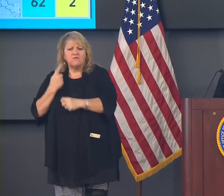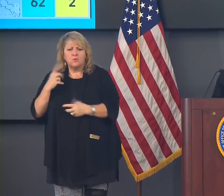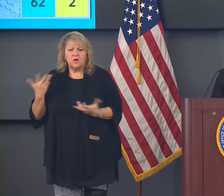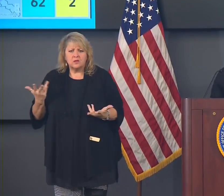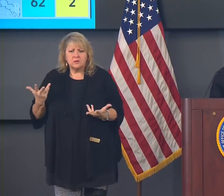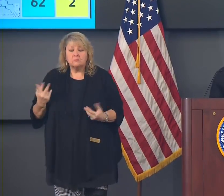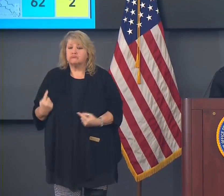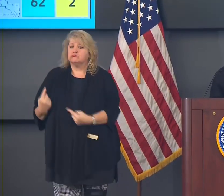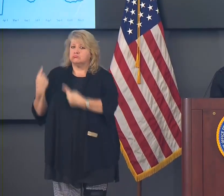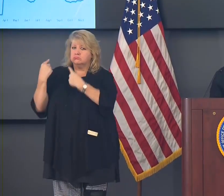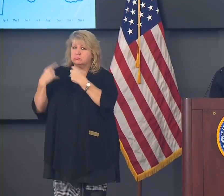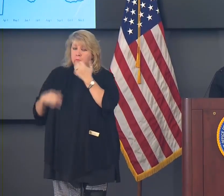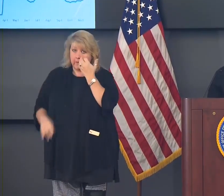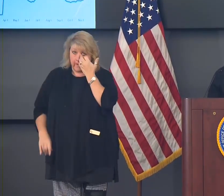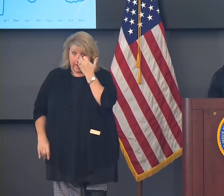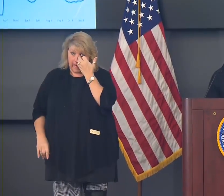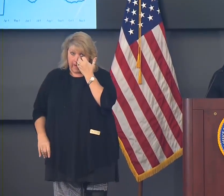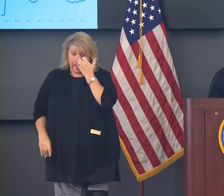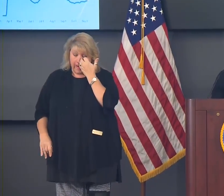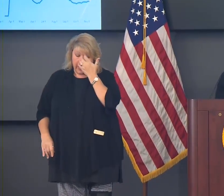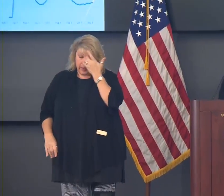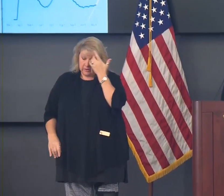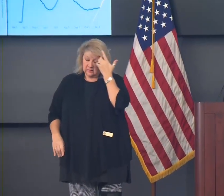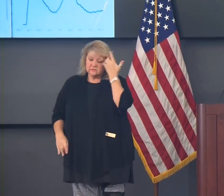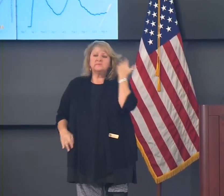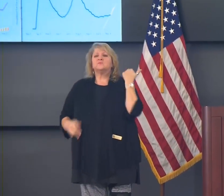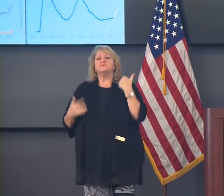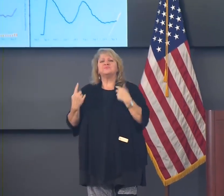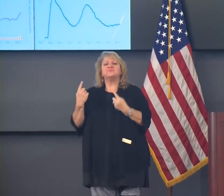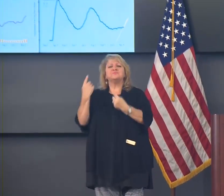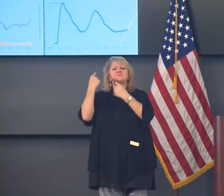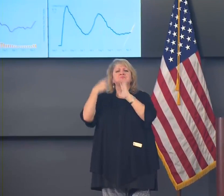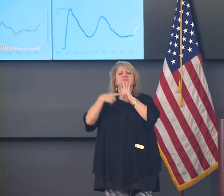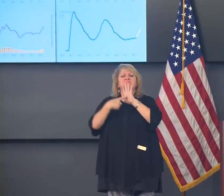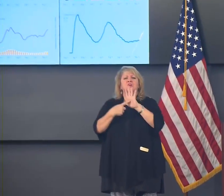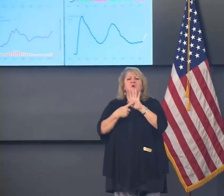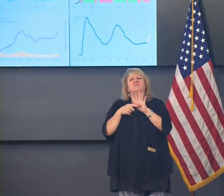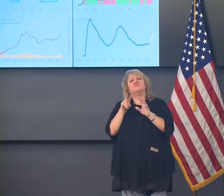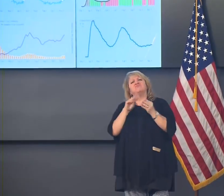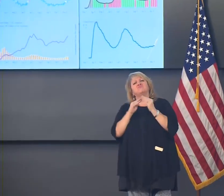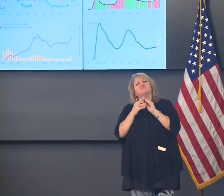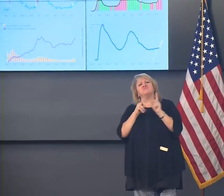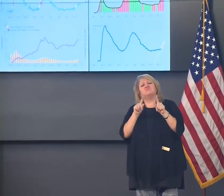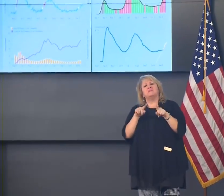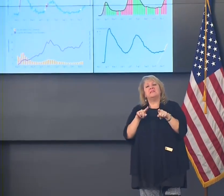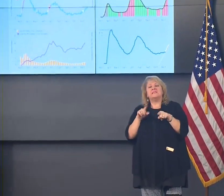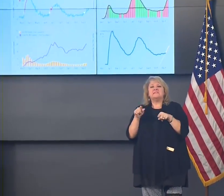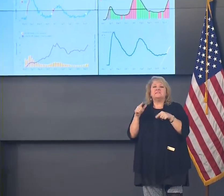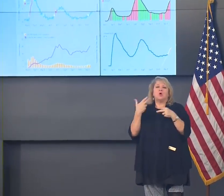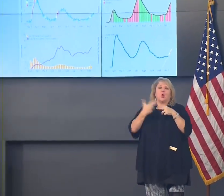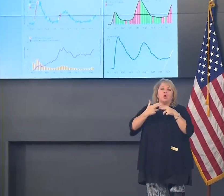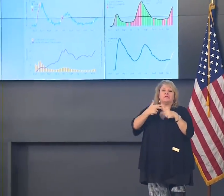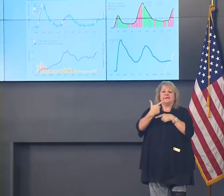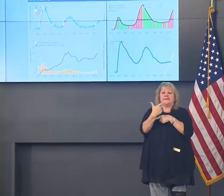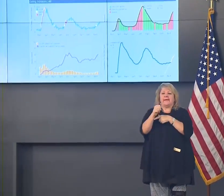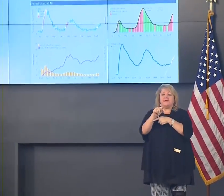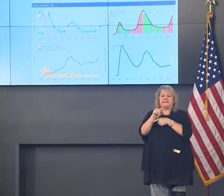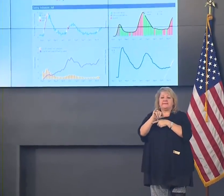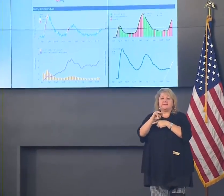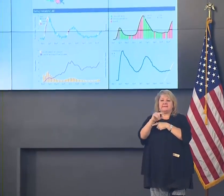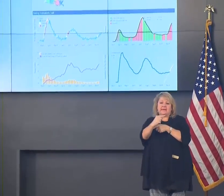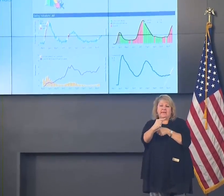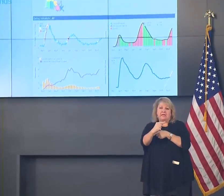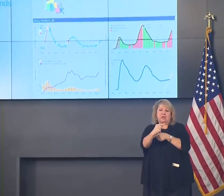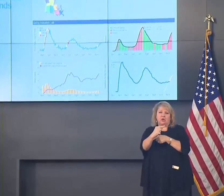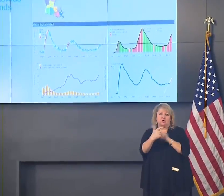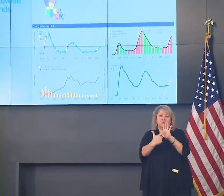Go ahead to the next slide please. So what I'll run through now is what we consider the gating criteria slides and this